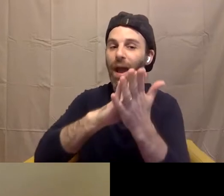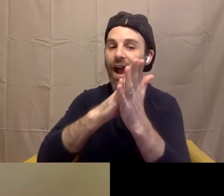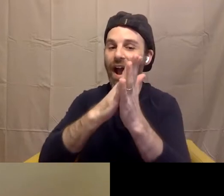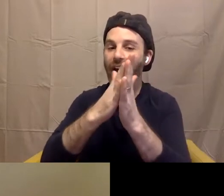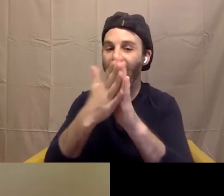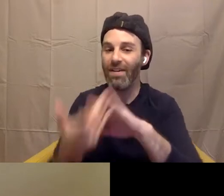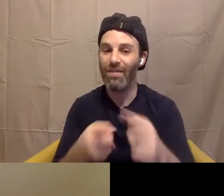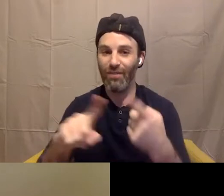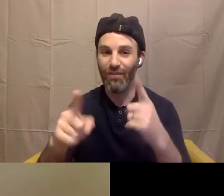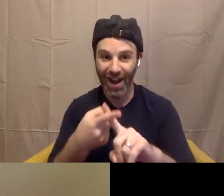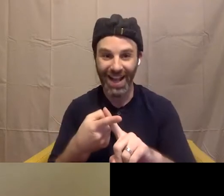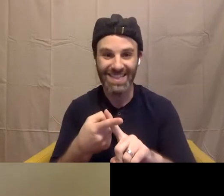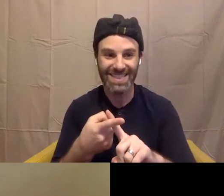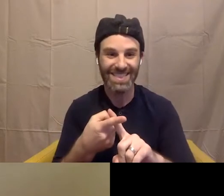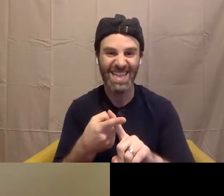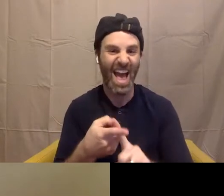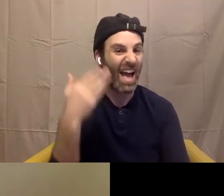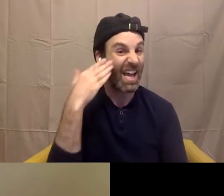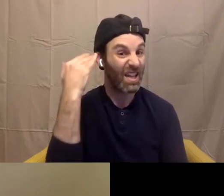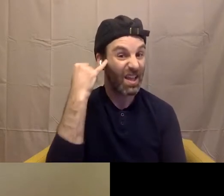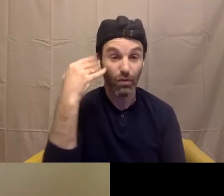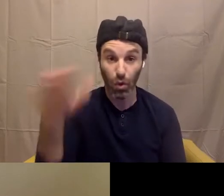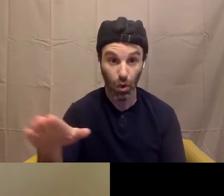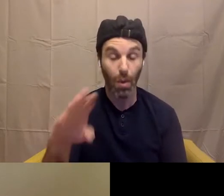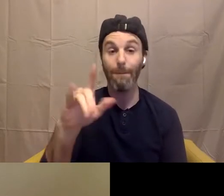Melissa created this amazing community called sex positive families.